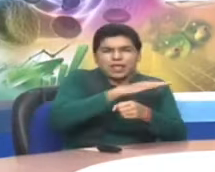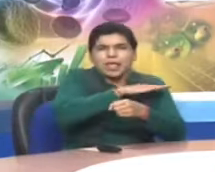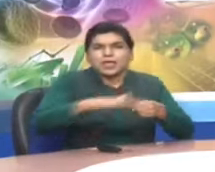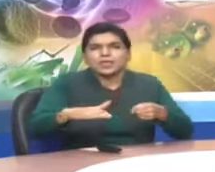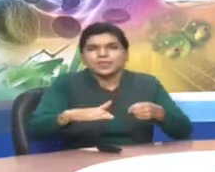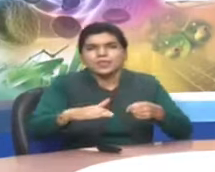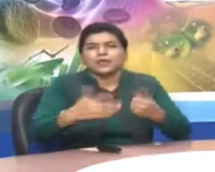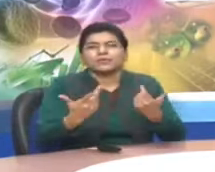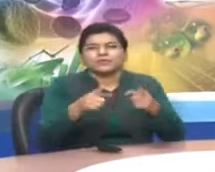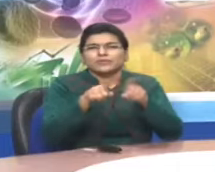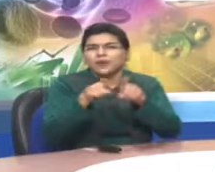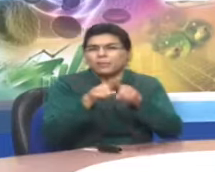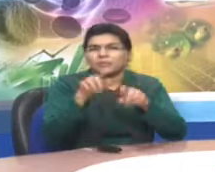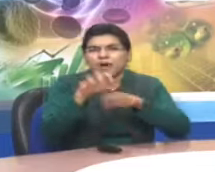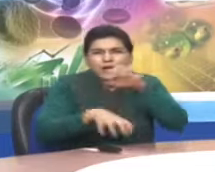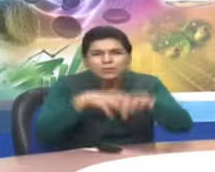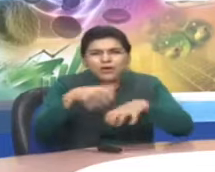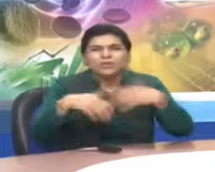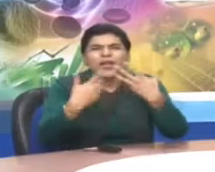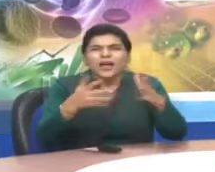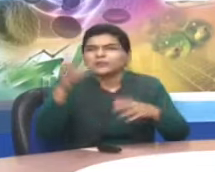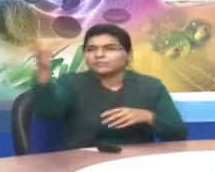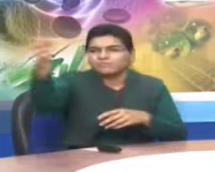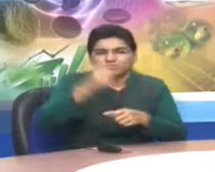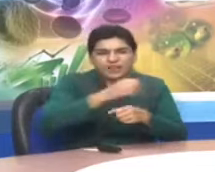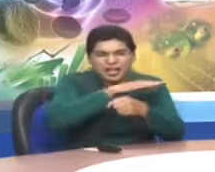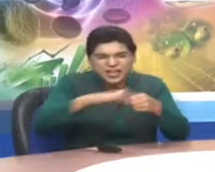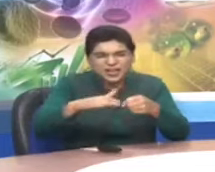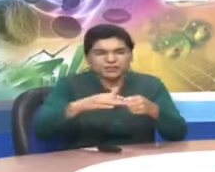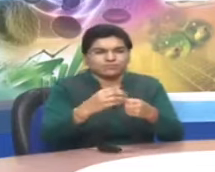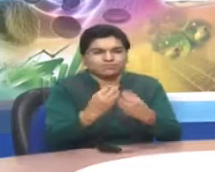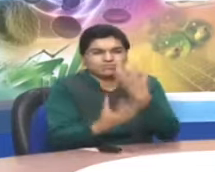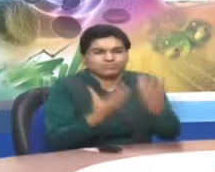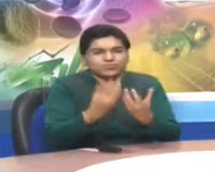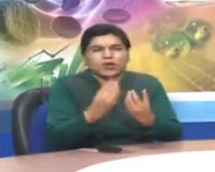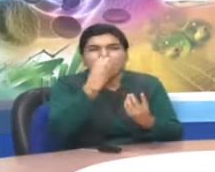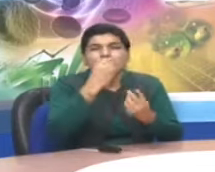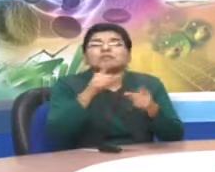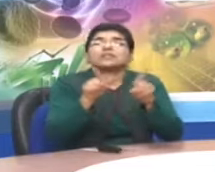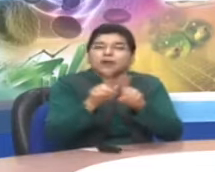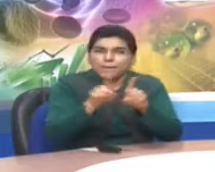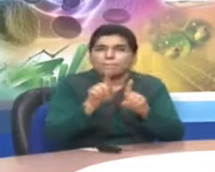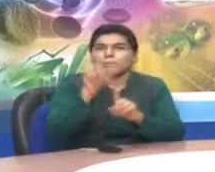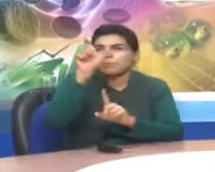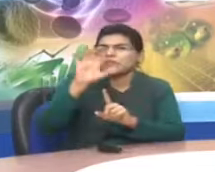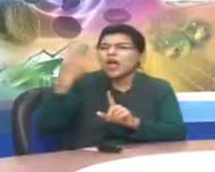Hunting and killing a person or a animal.